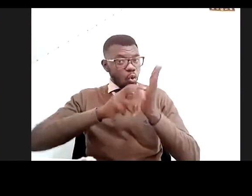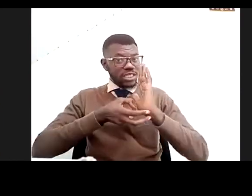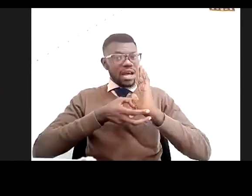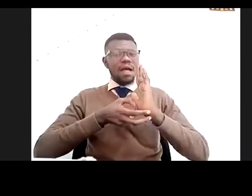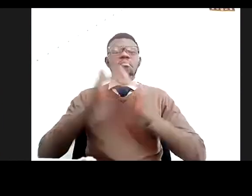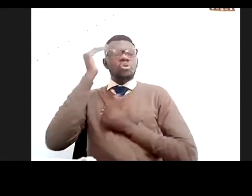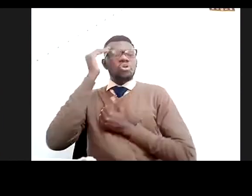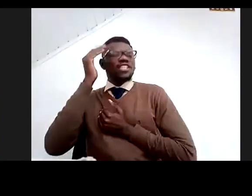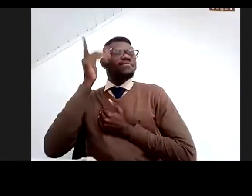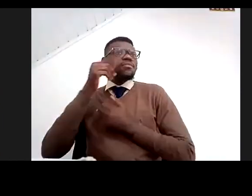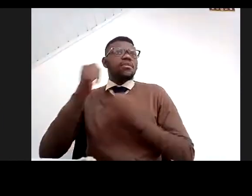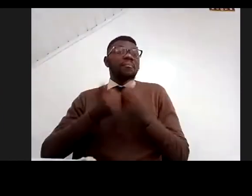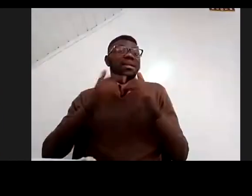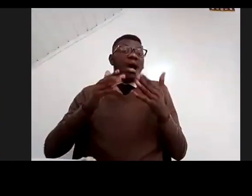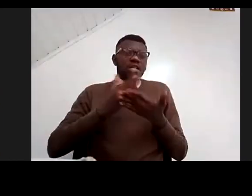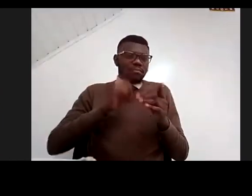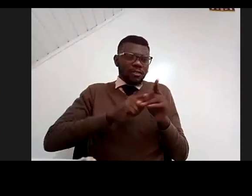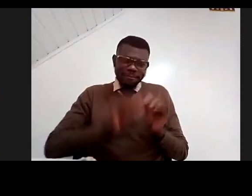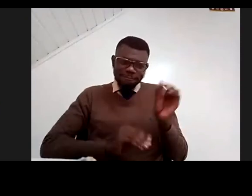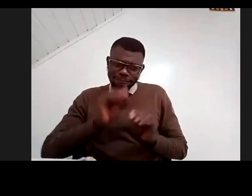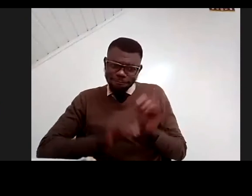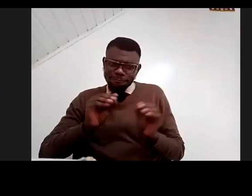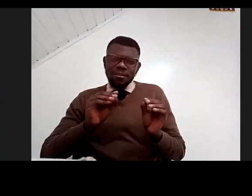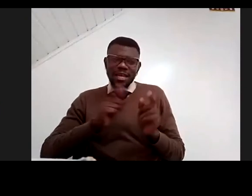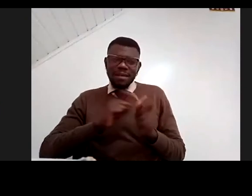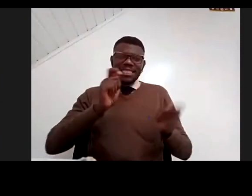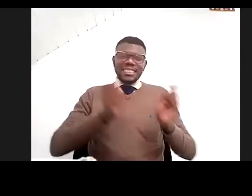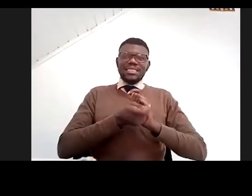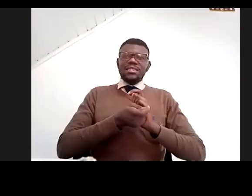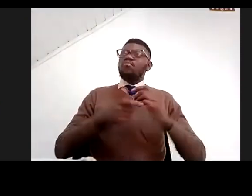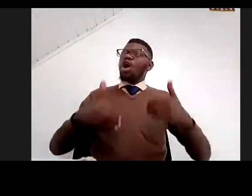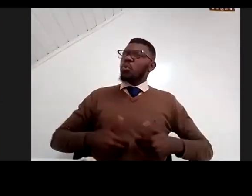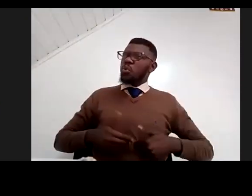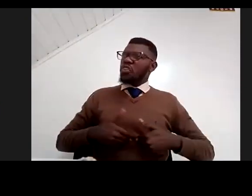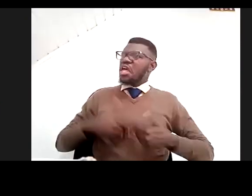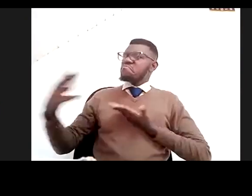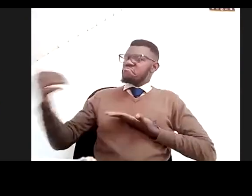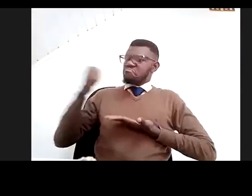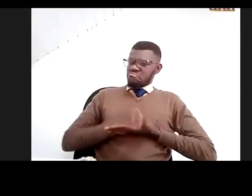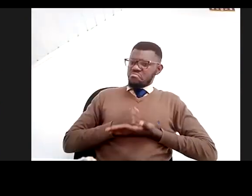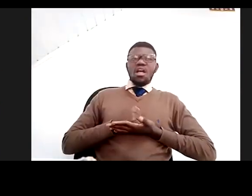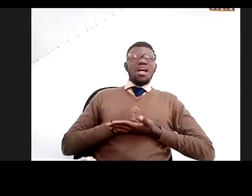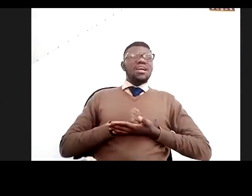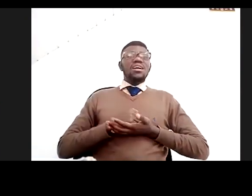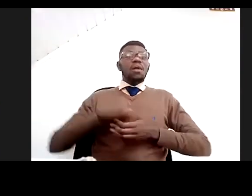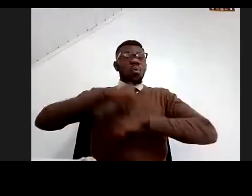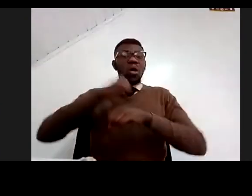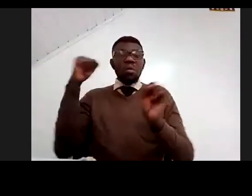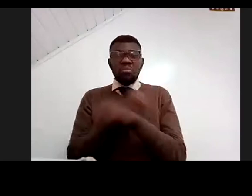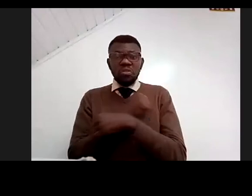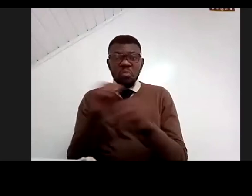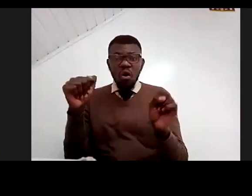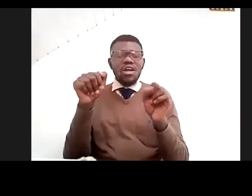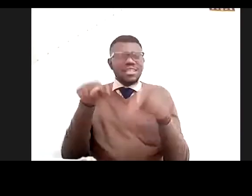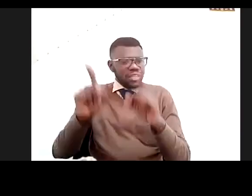Clause manipulative they are. they bring young people, they say they can't afford to go to school. So what we've taken the, the,